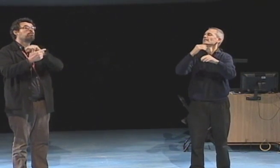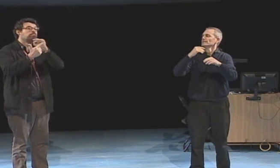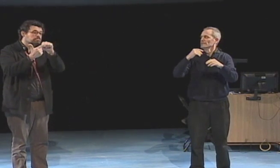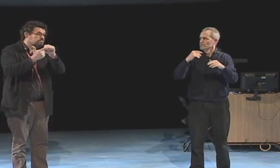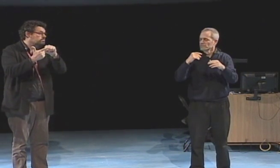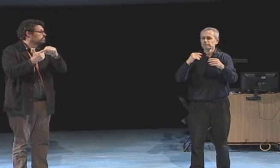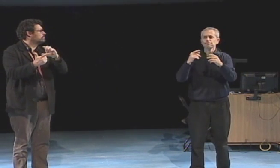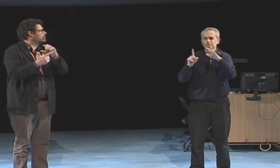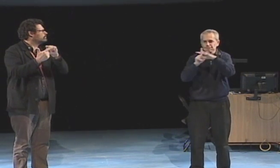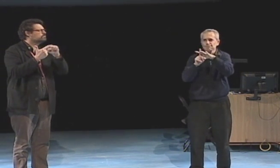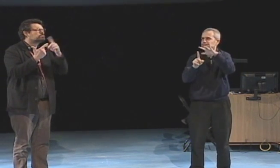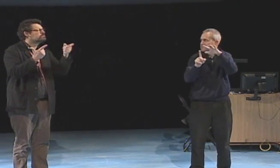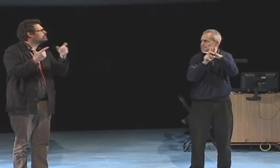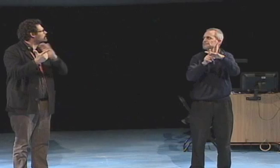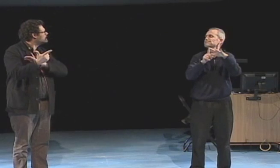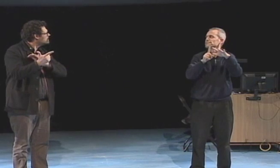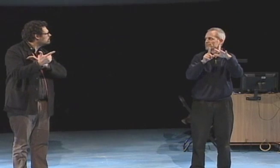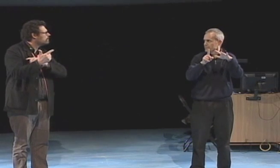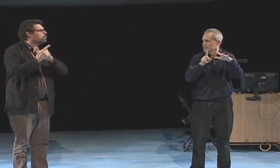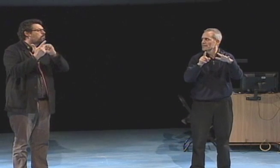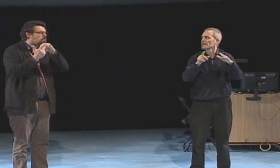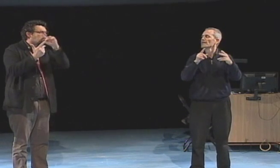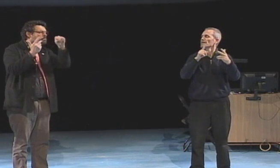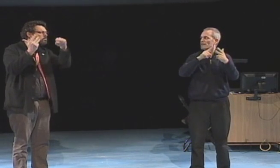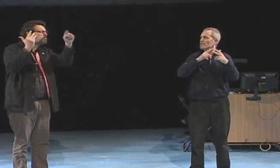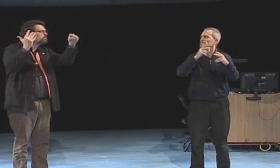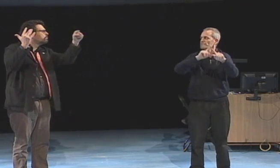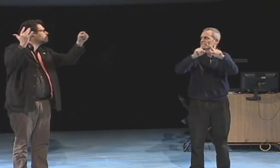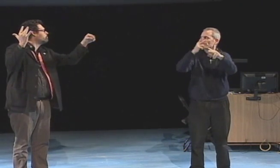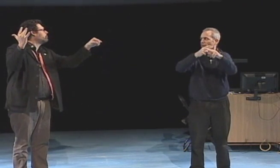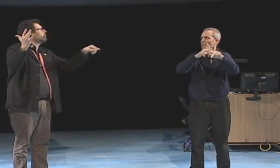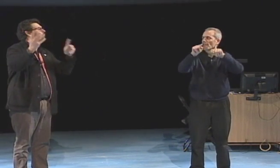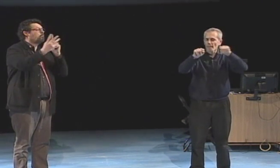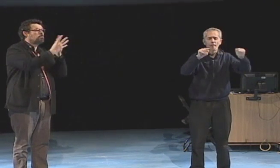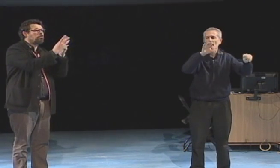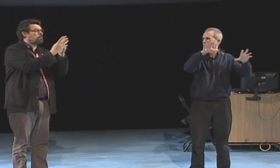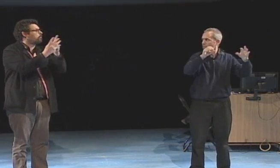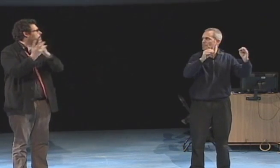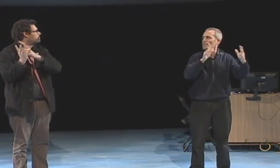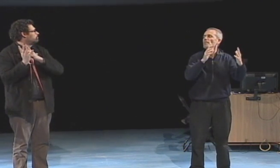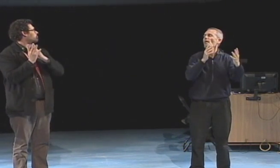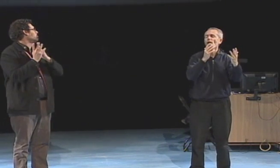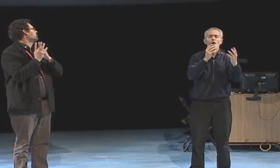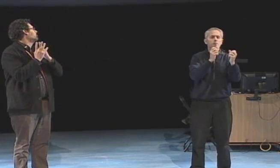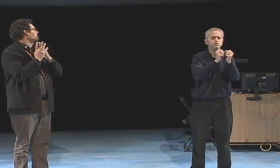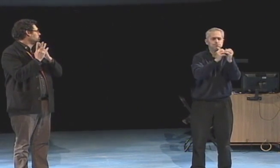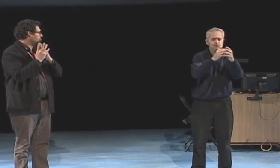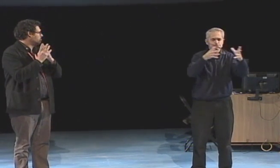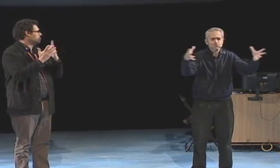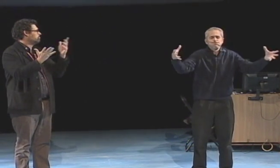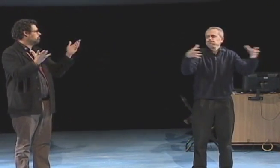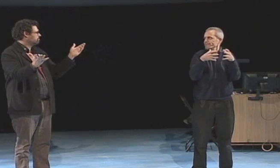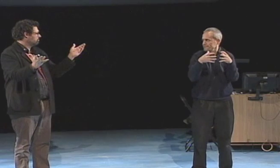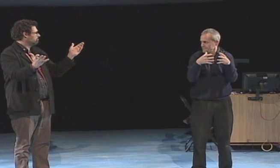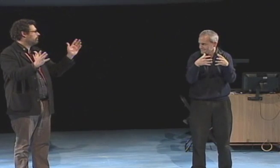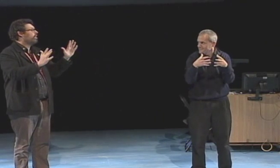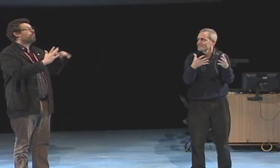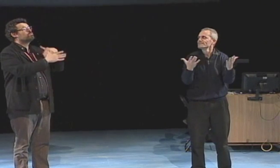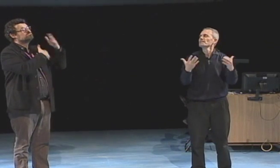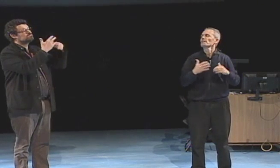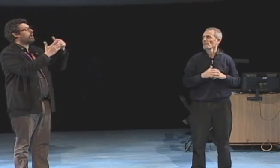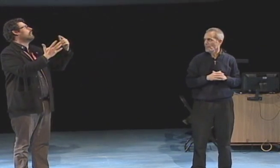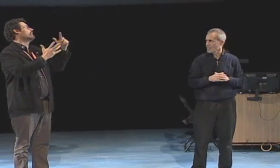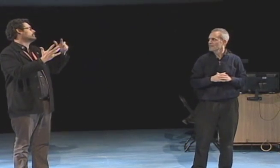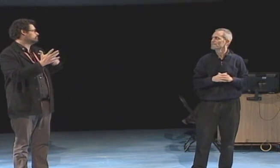I spoke on video relay with other artists and other names in the field